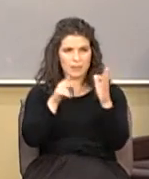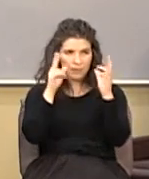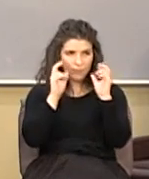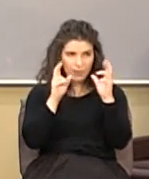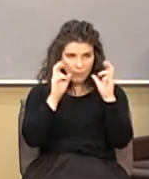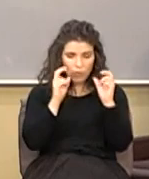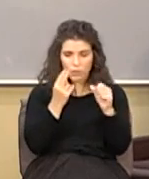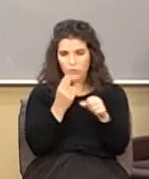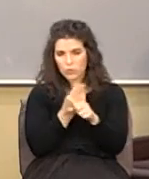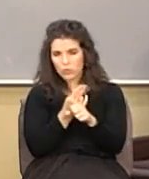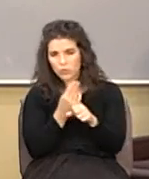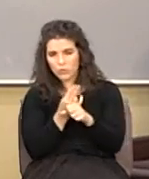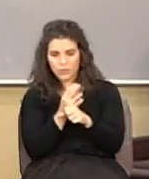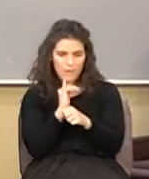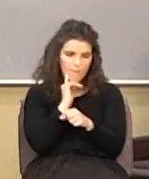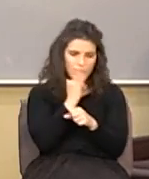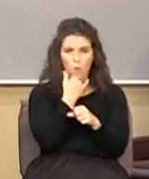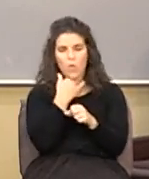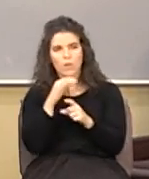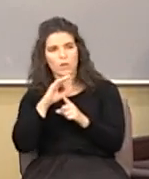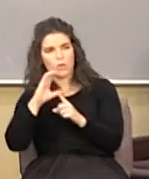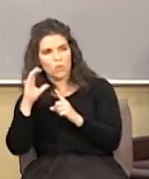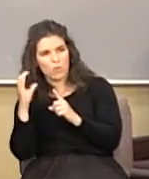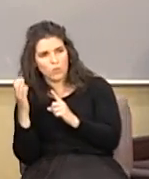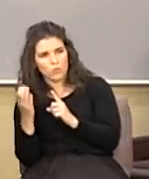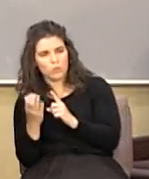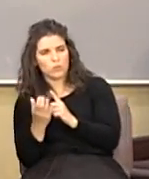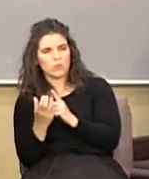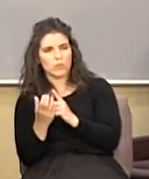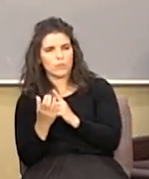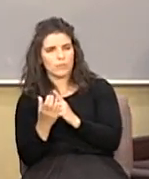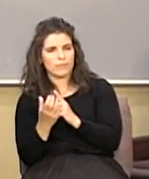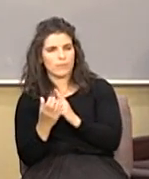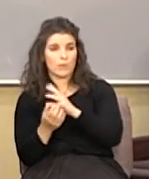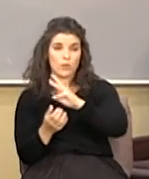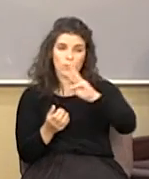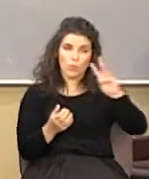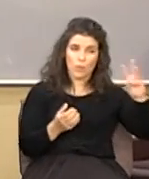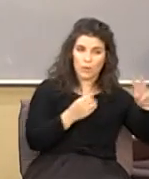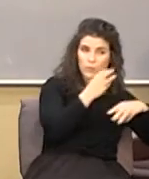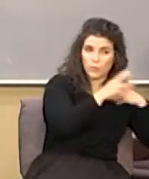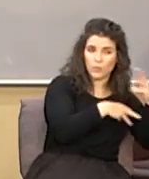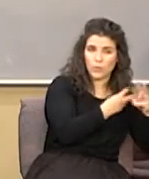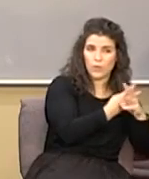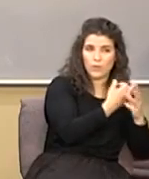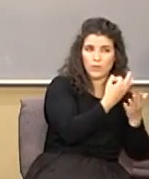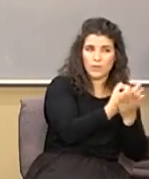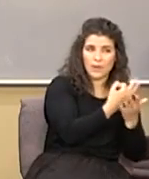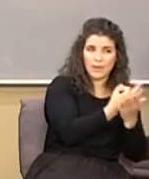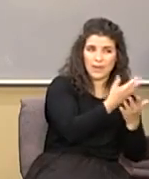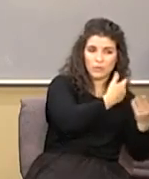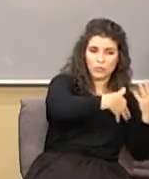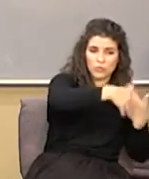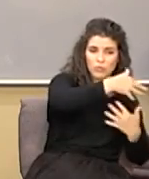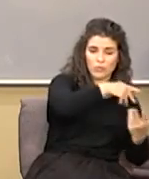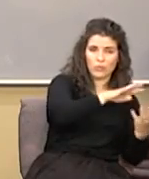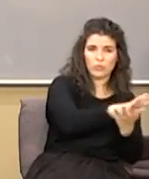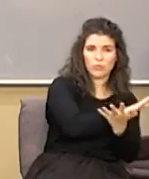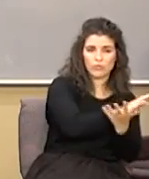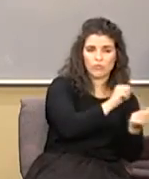a fallen culture. Listen, the Western world is teetering on the edge of financial and social ruin today.